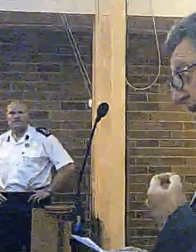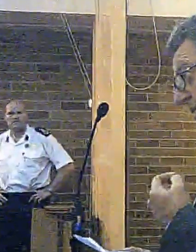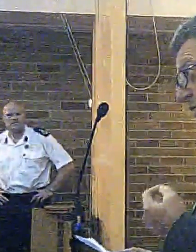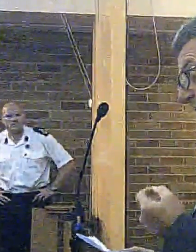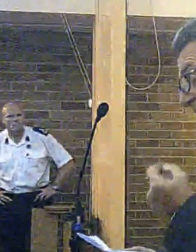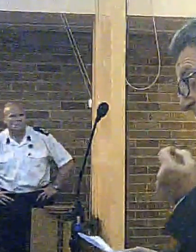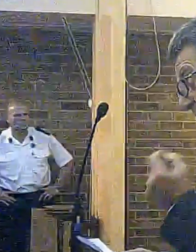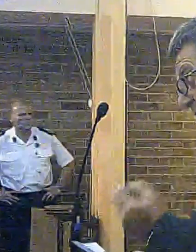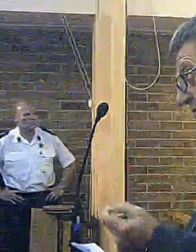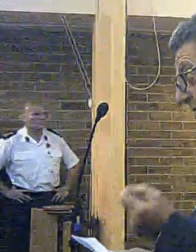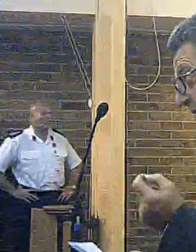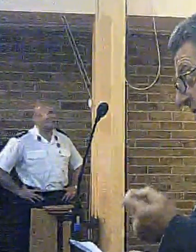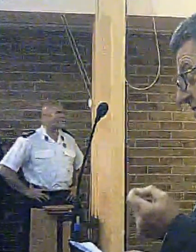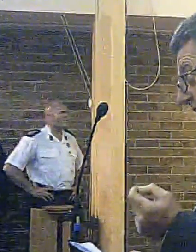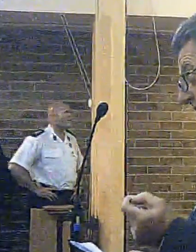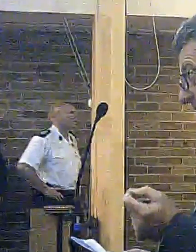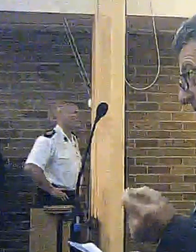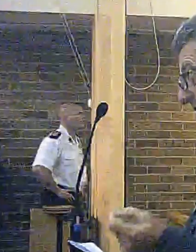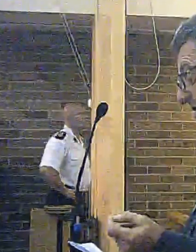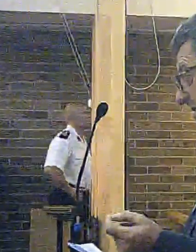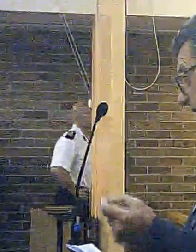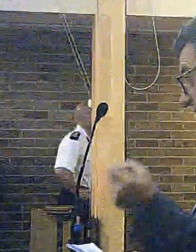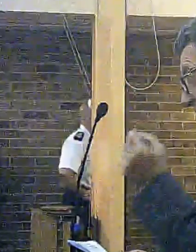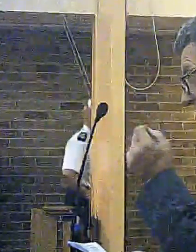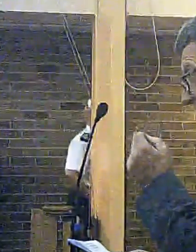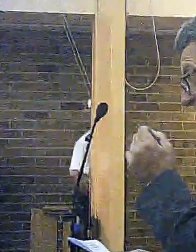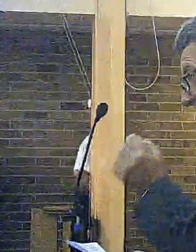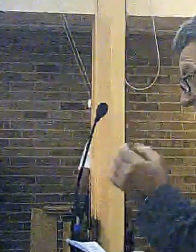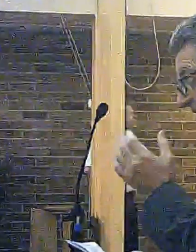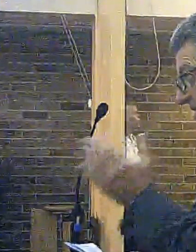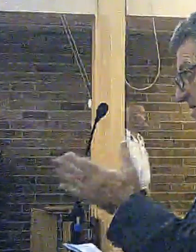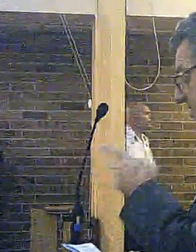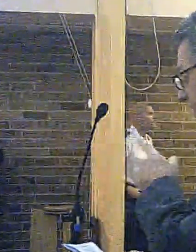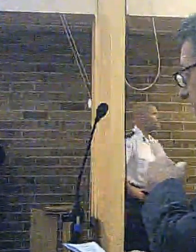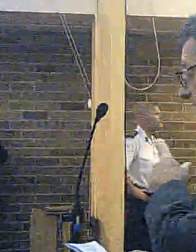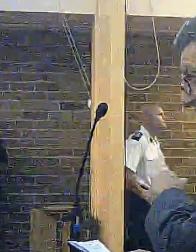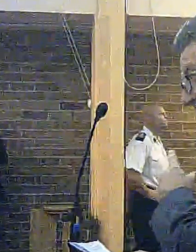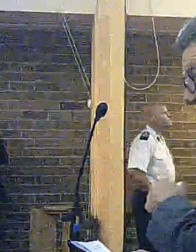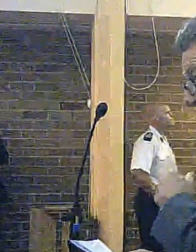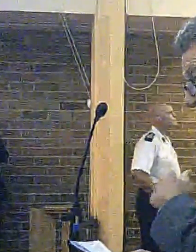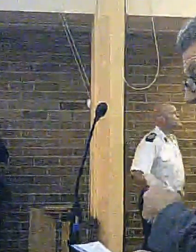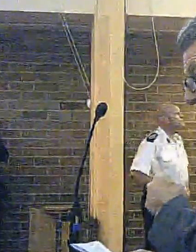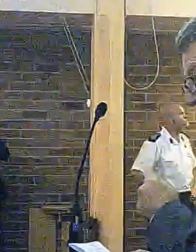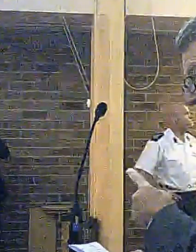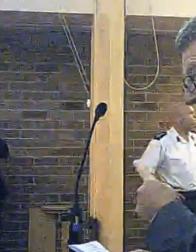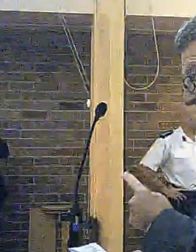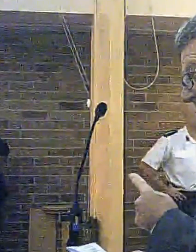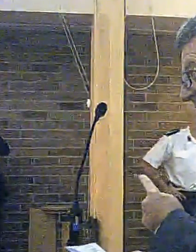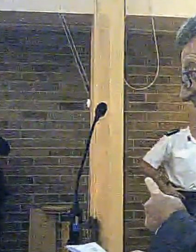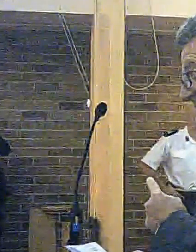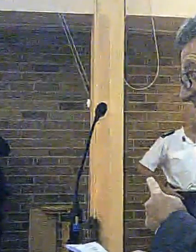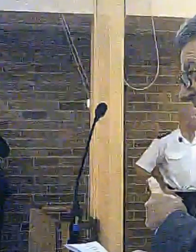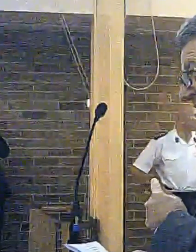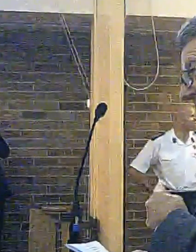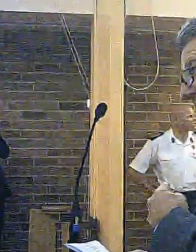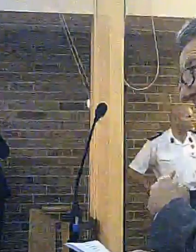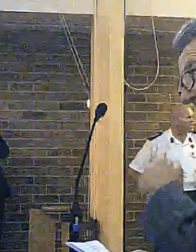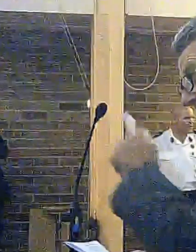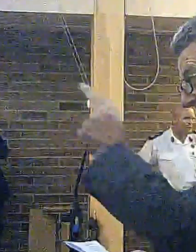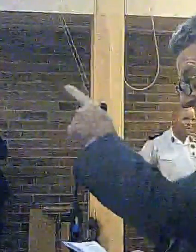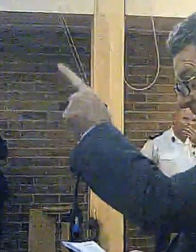and then it will be over to you to ask questions. We're going to ask you to come up to the mic to ask those questions,